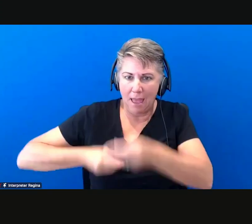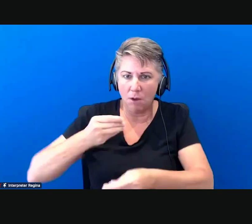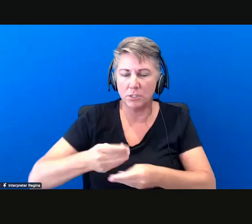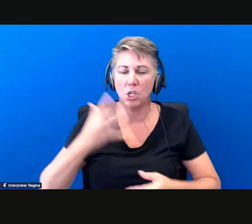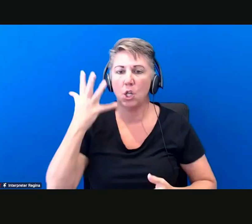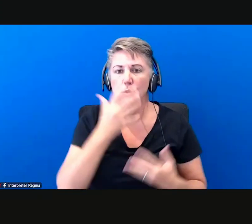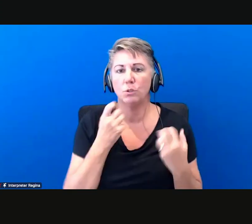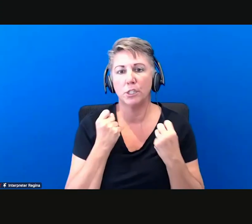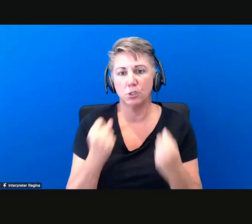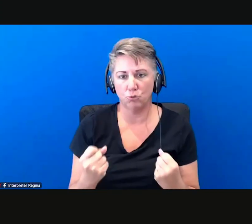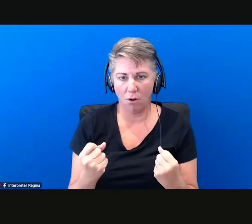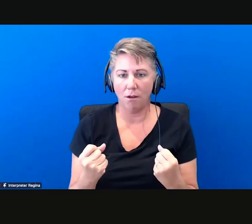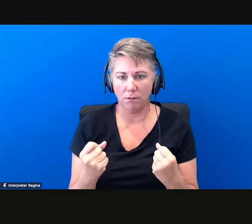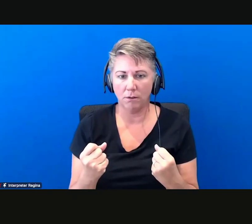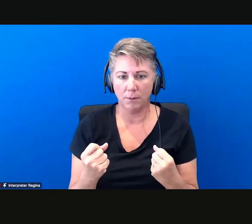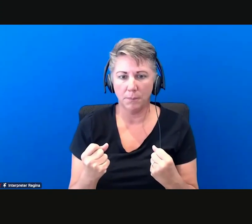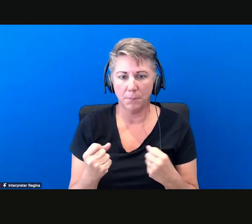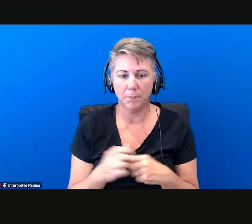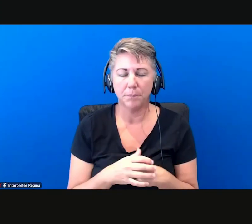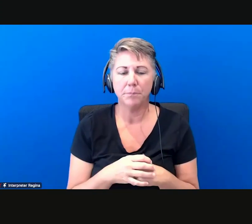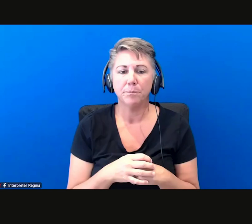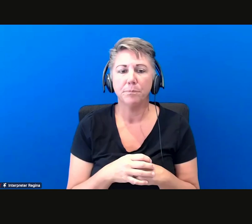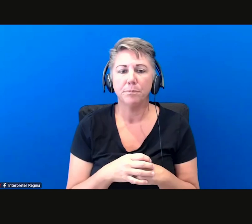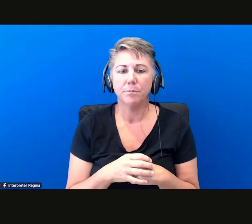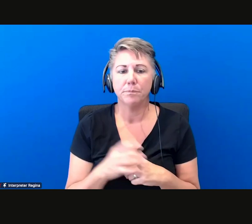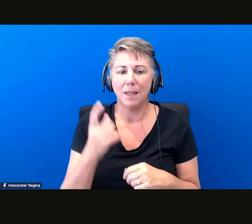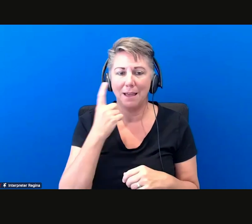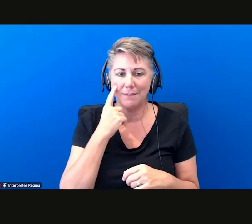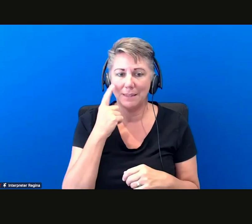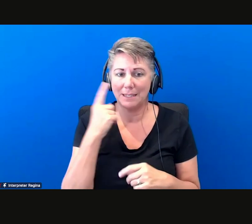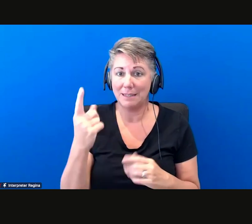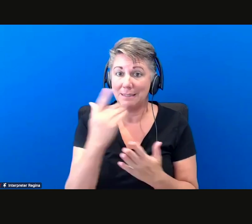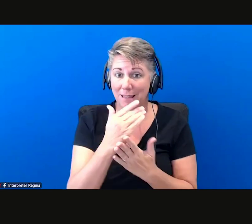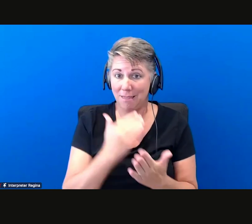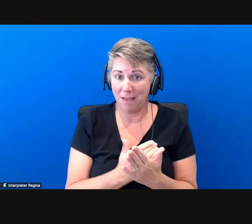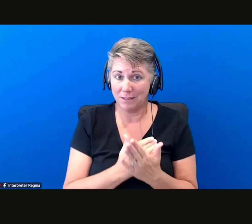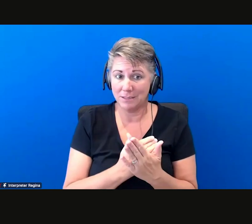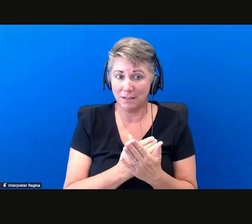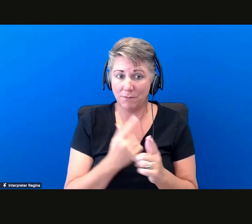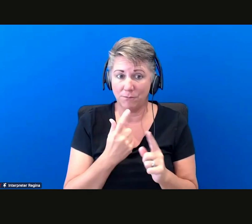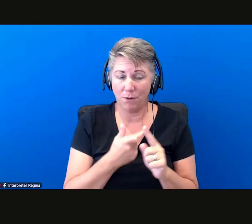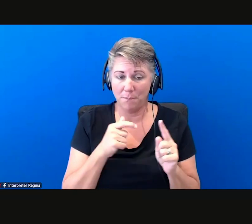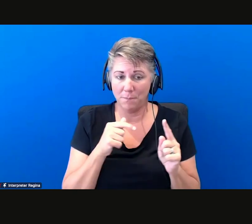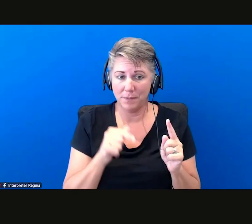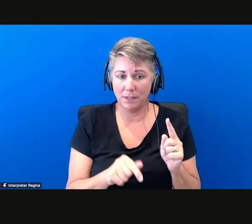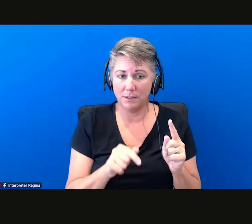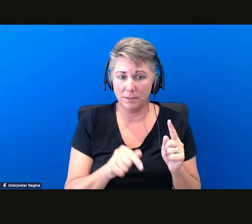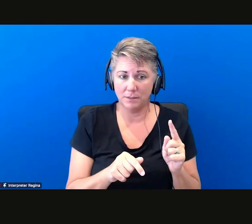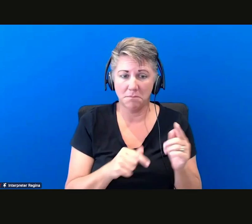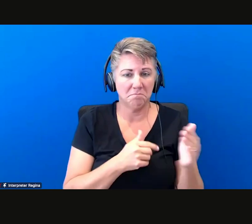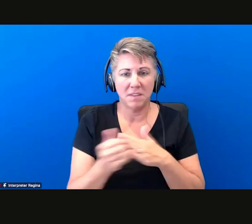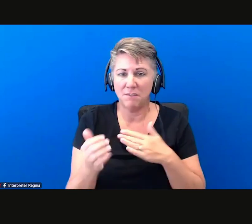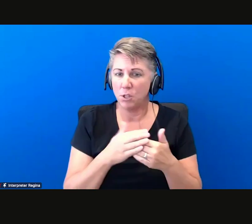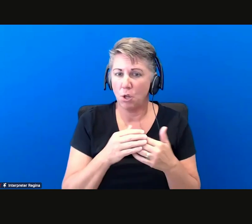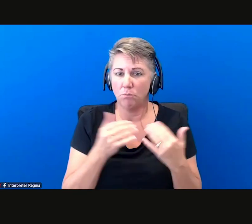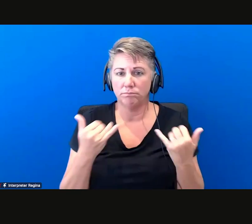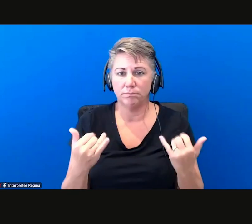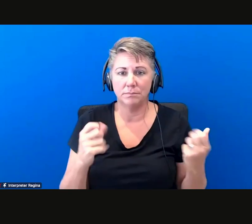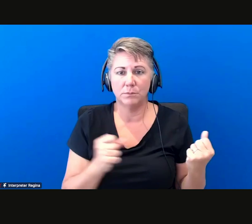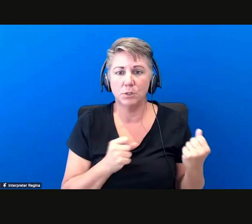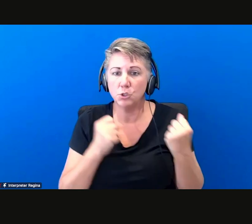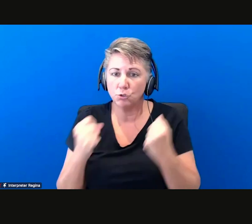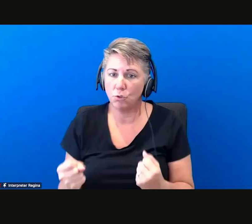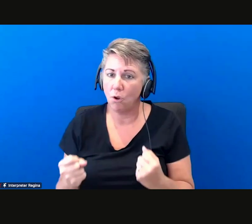so far and i think a lesson that can take away from this is that even though it's so strong right now we should not